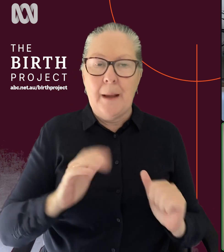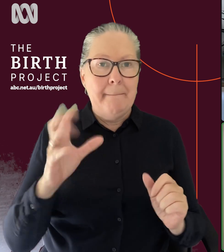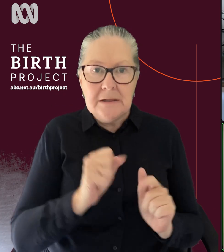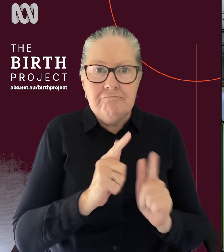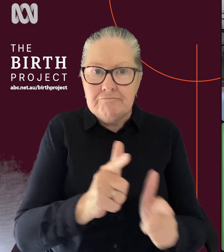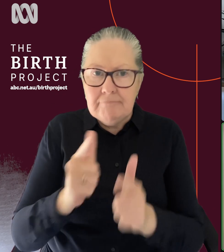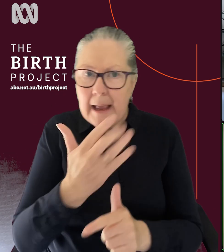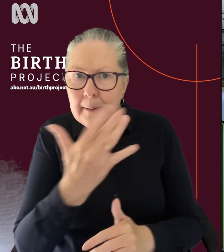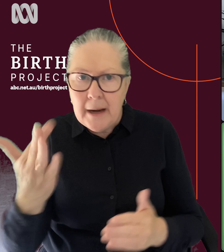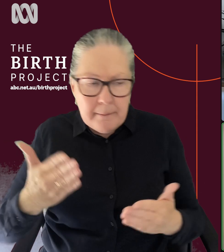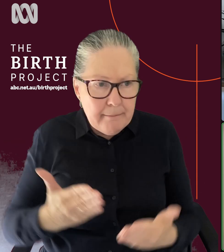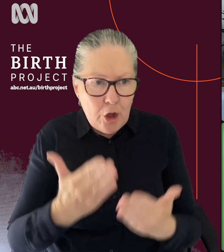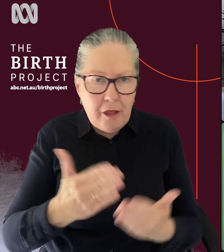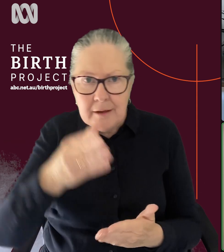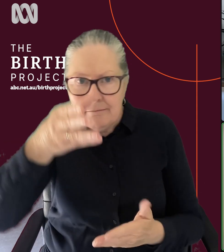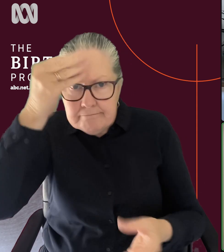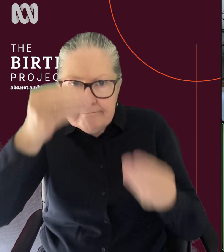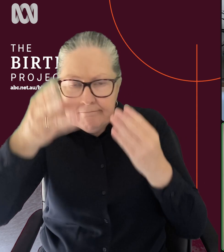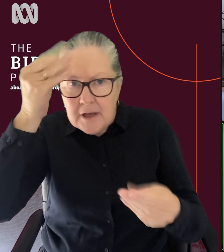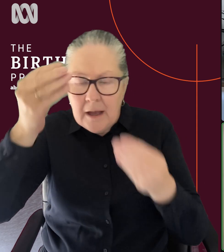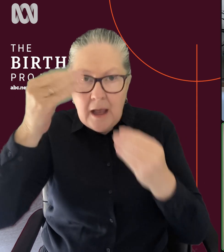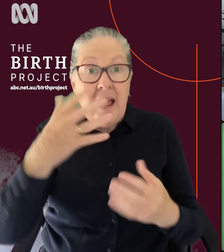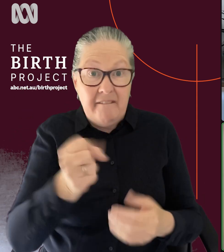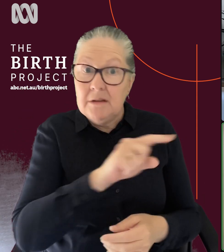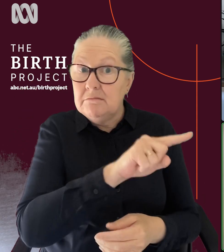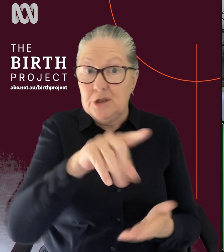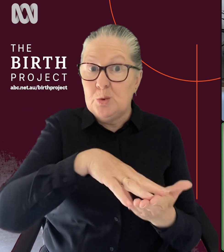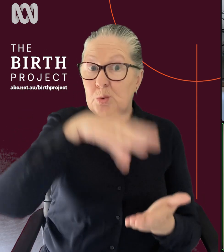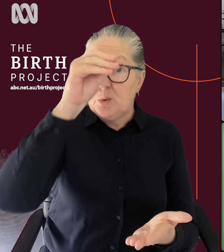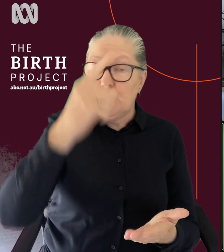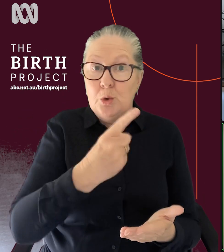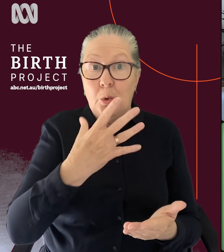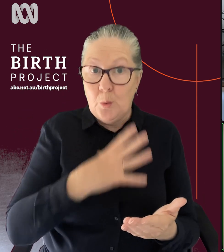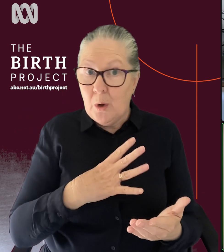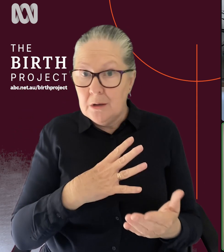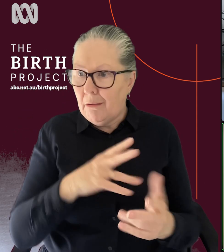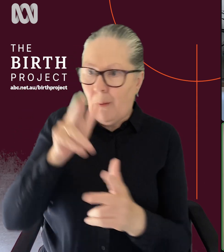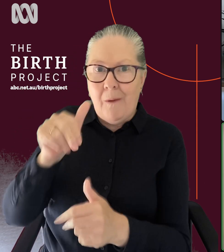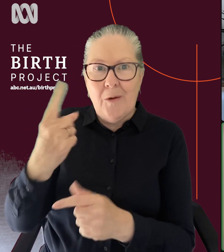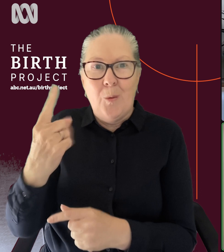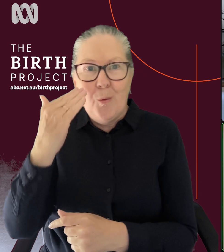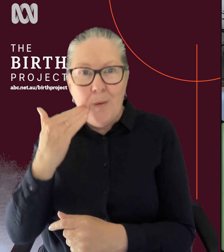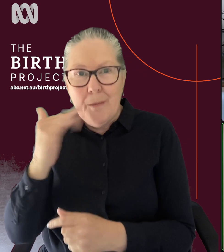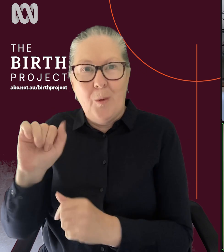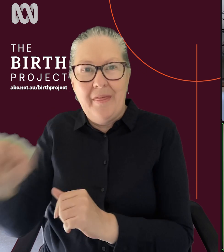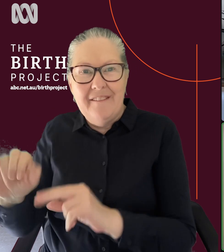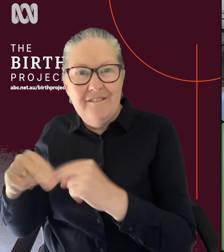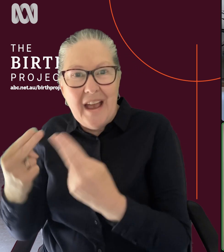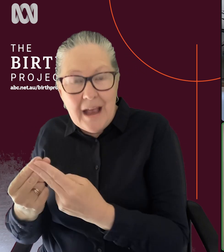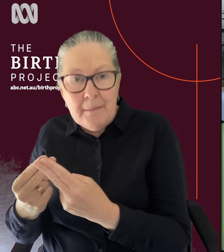So there's always midwifery students wanting to have a woman and her family under their care so that they can support